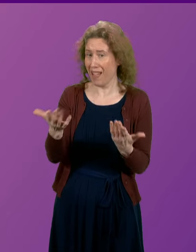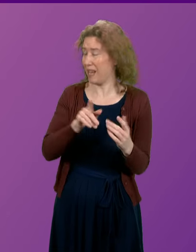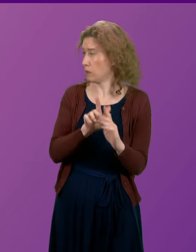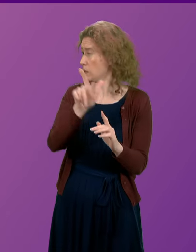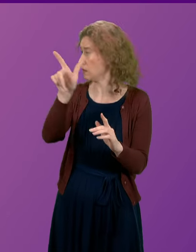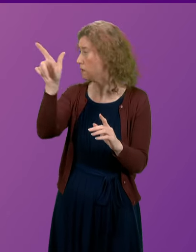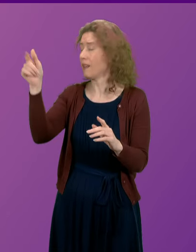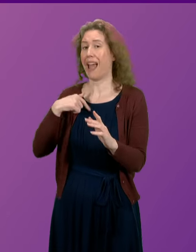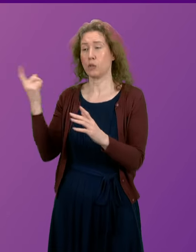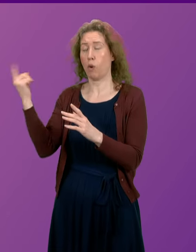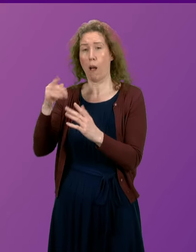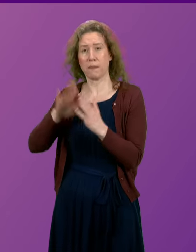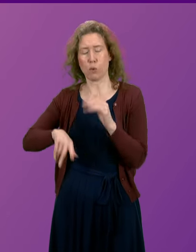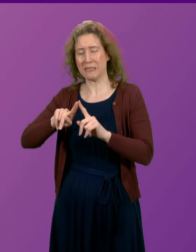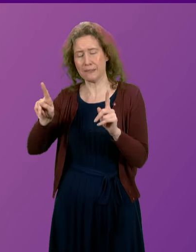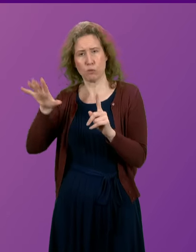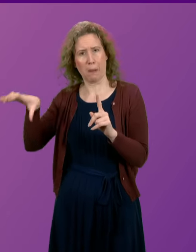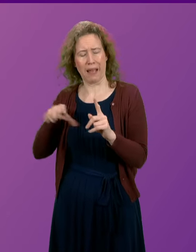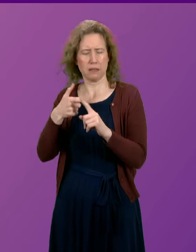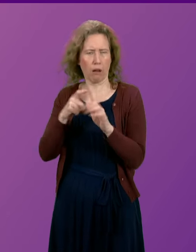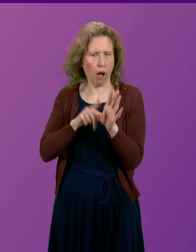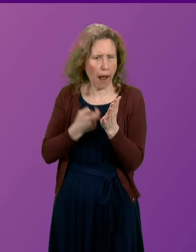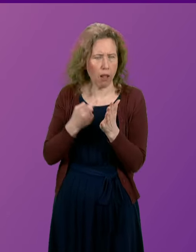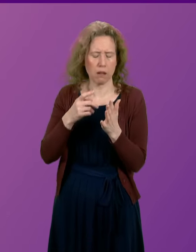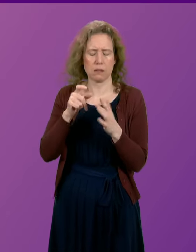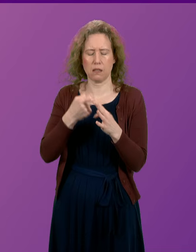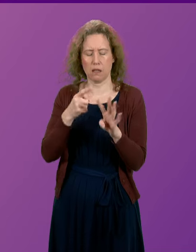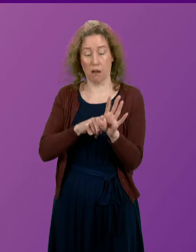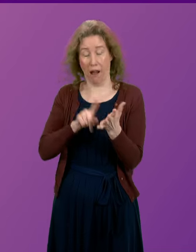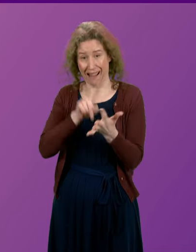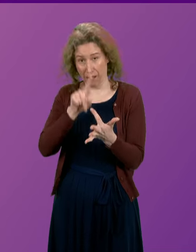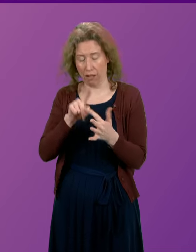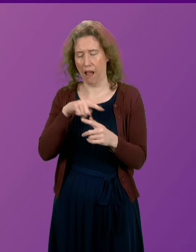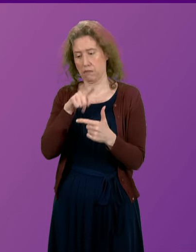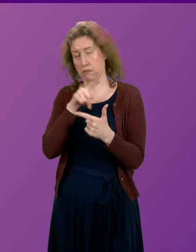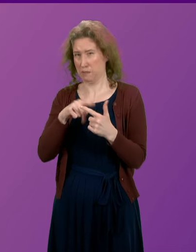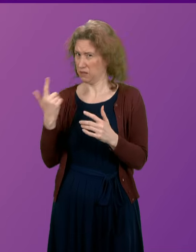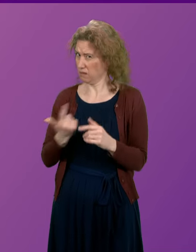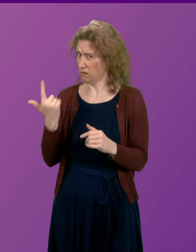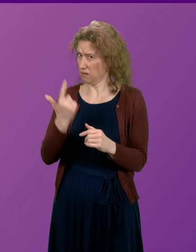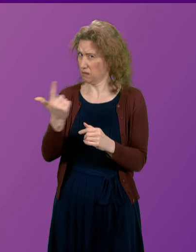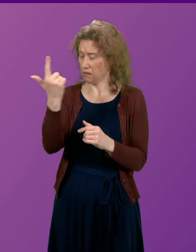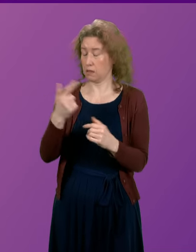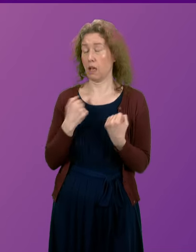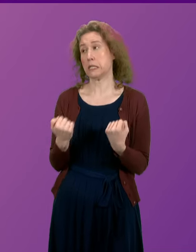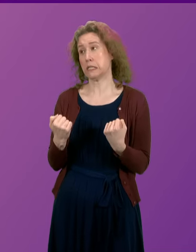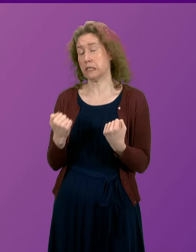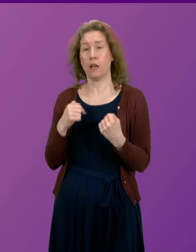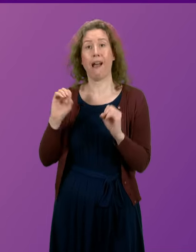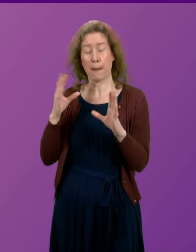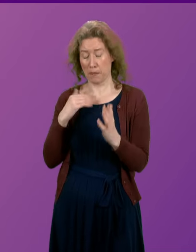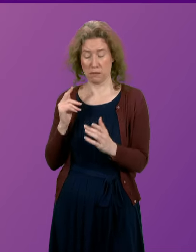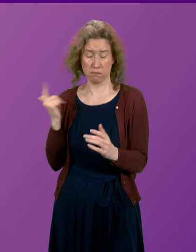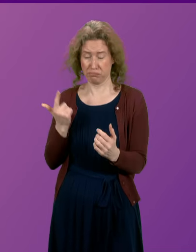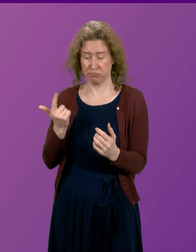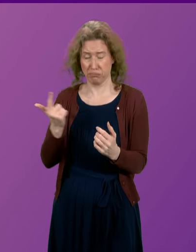to Portree from Dunvegan and from Kyle, which obviously involves, as Mr Ross will know, quite a travel time to get there. So those ambulances got there as